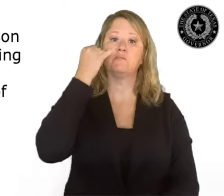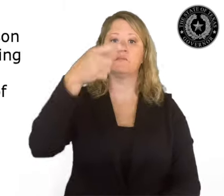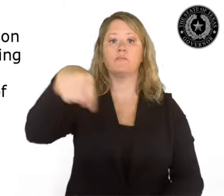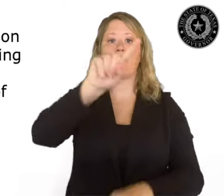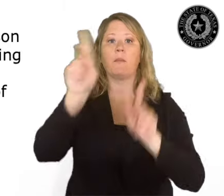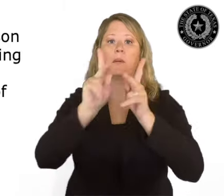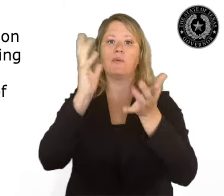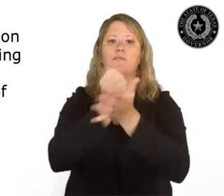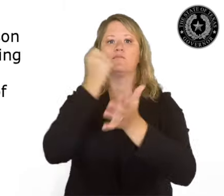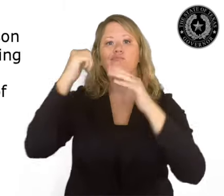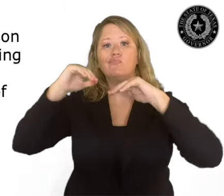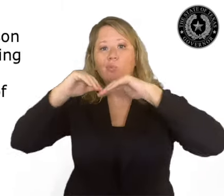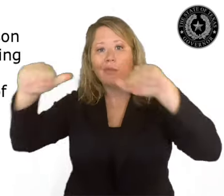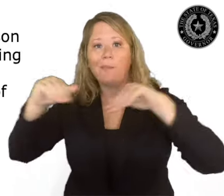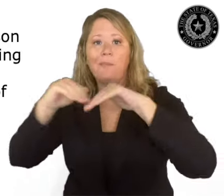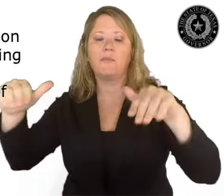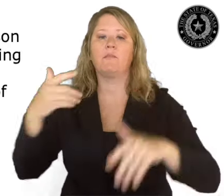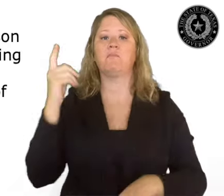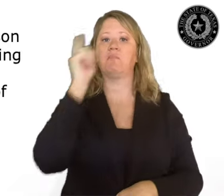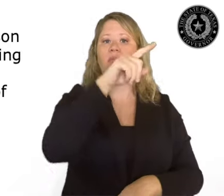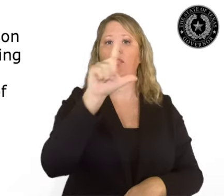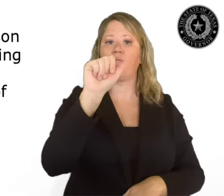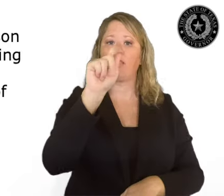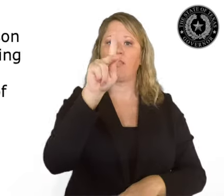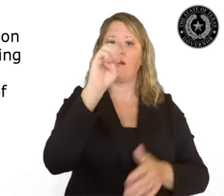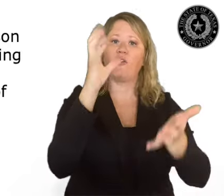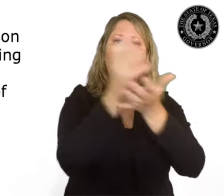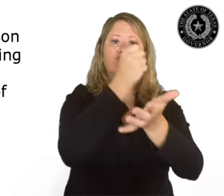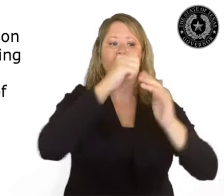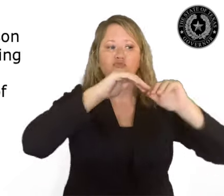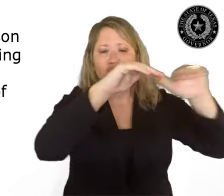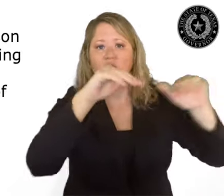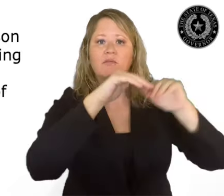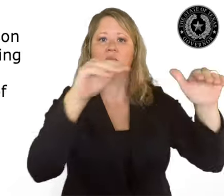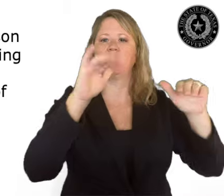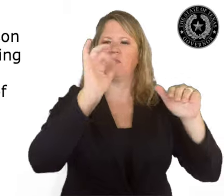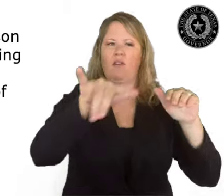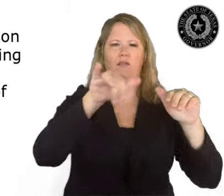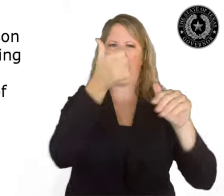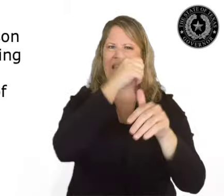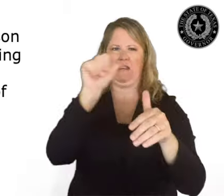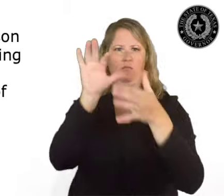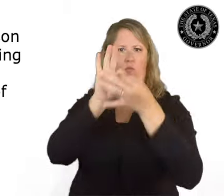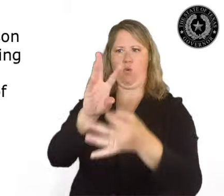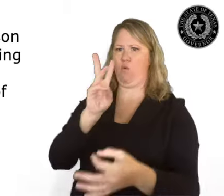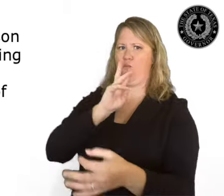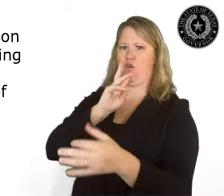Any person while the person is in a swimming pool, lake, or similar body of water